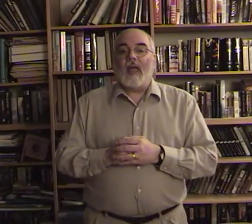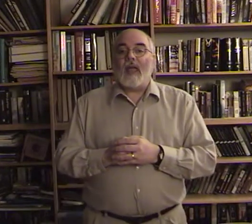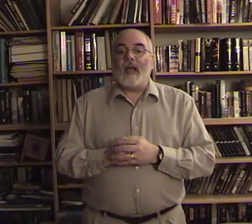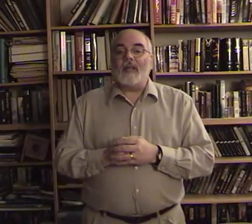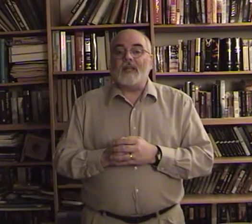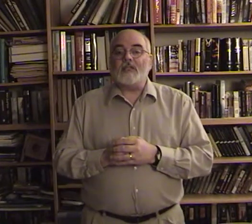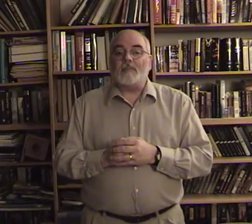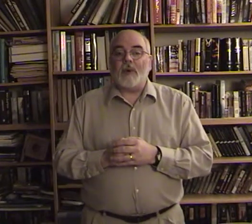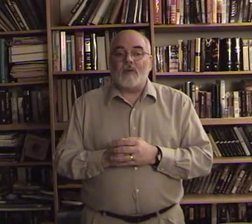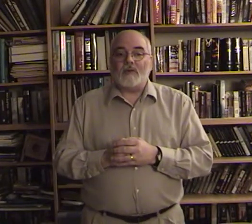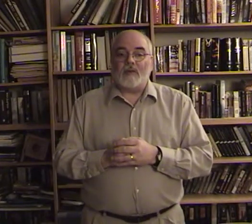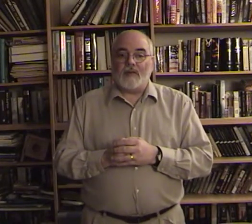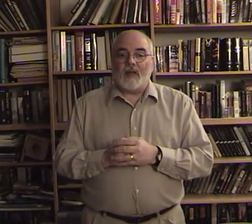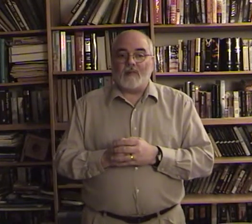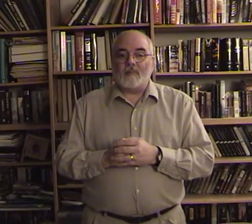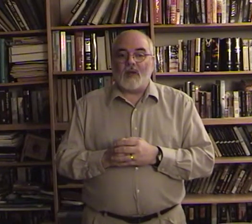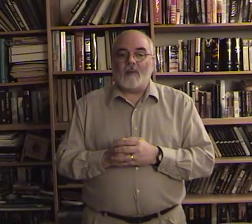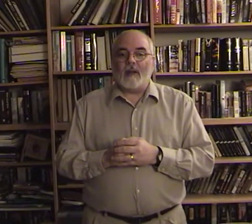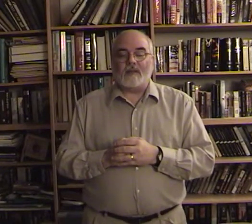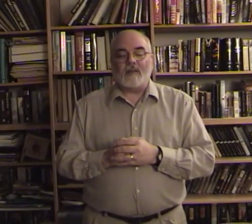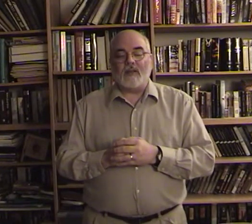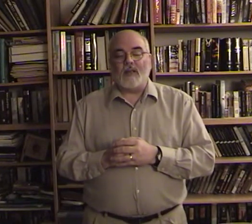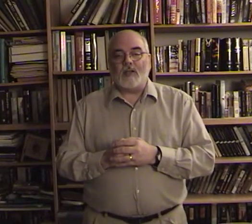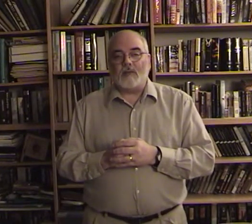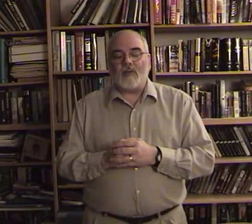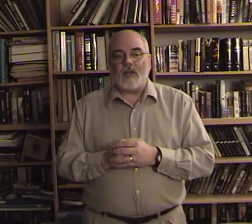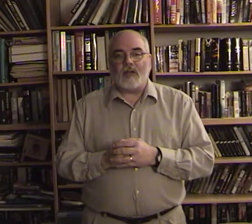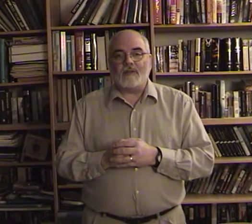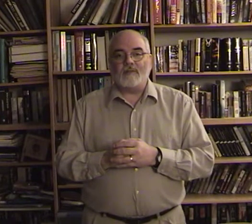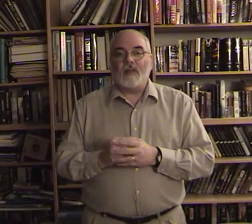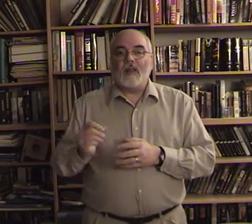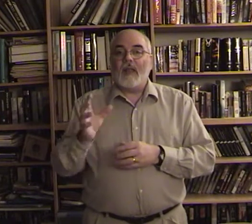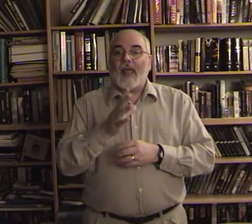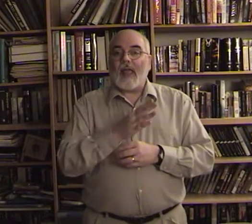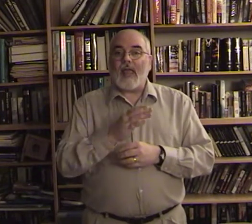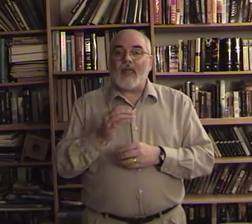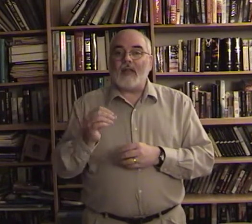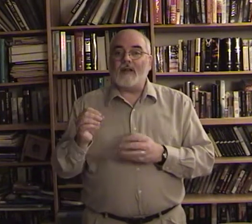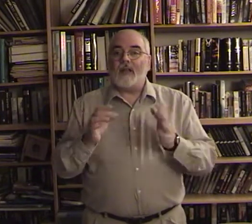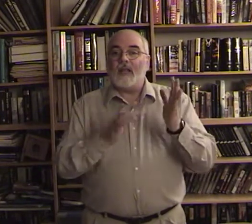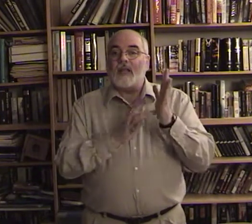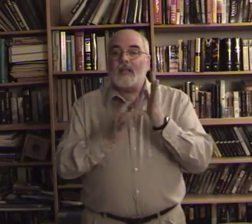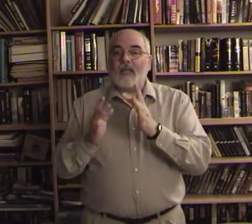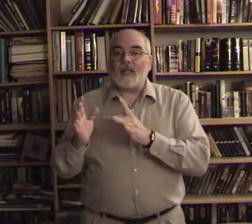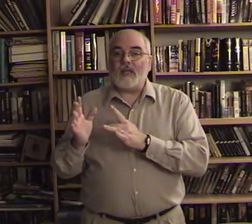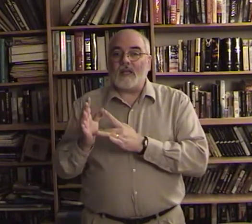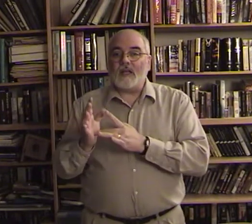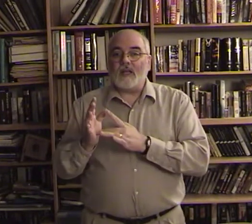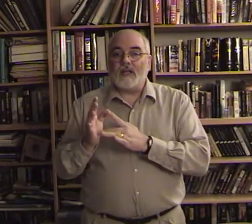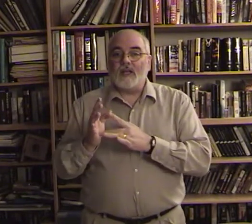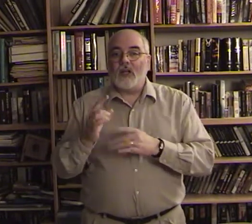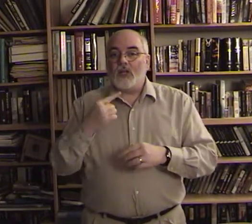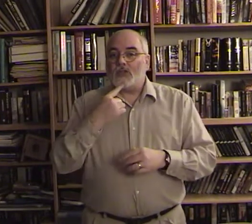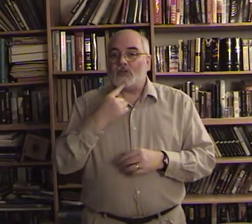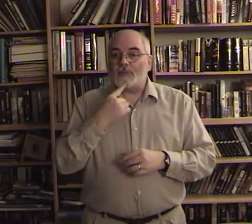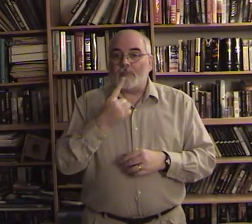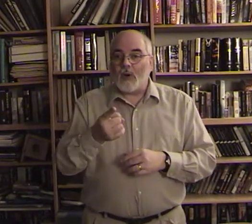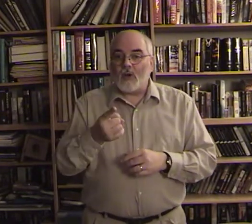and he spoke to them about the kingdom of god and he spoke